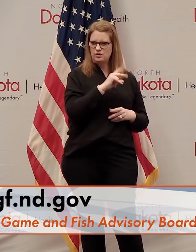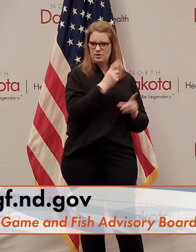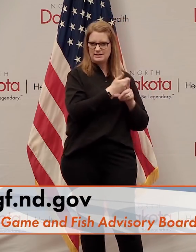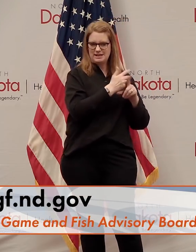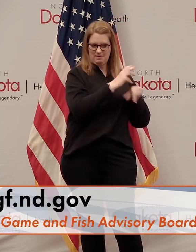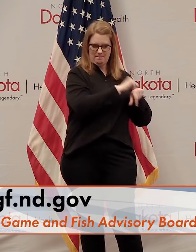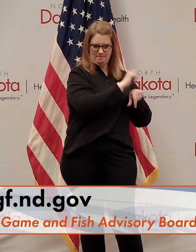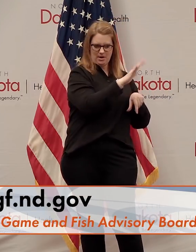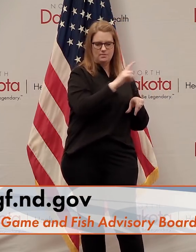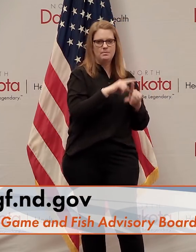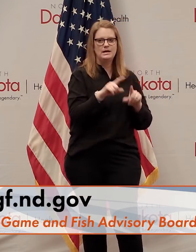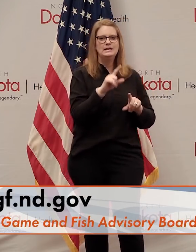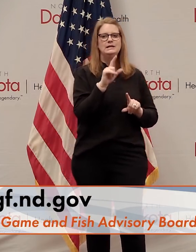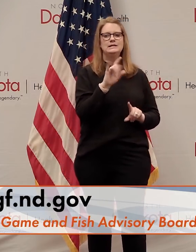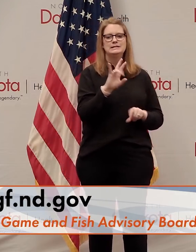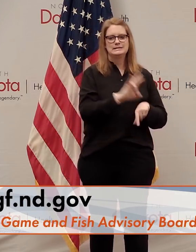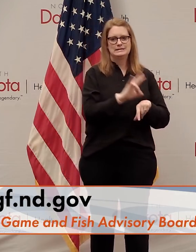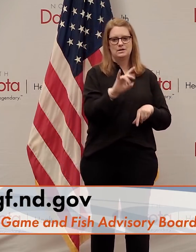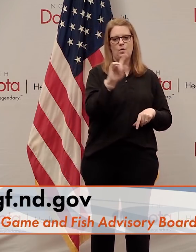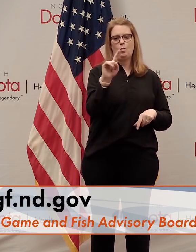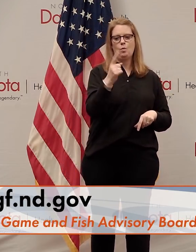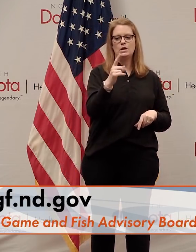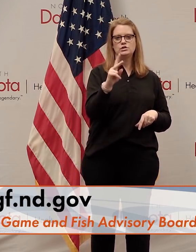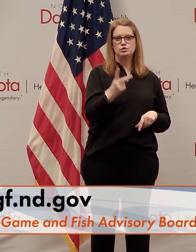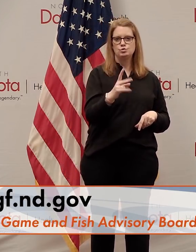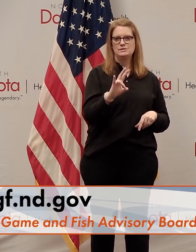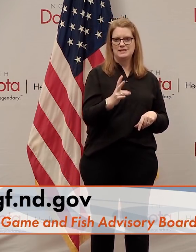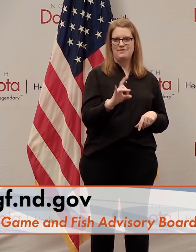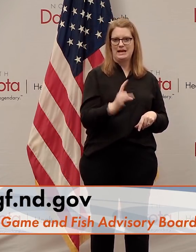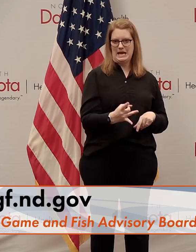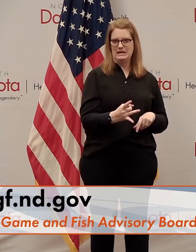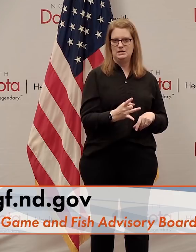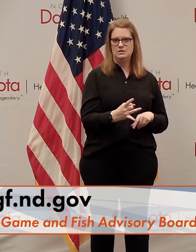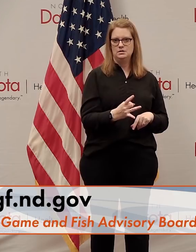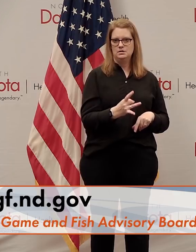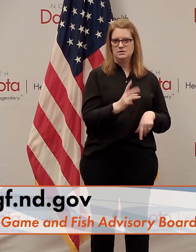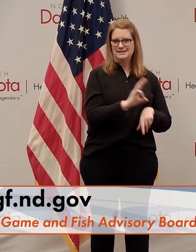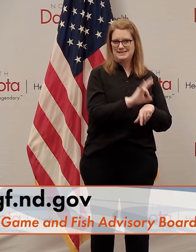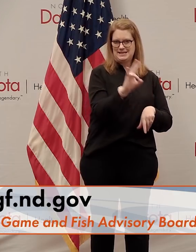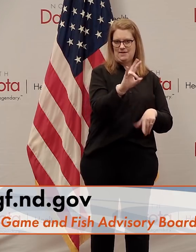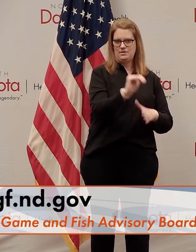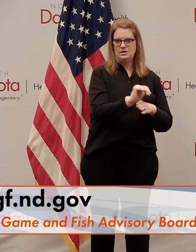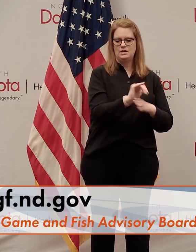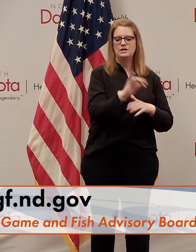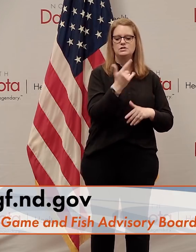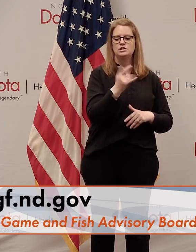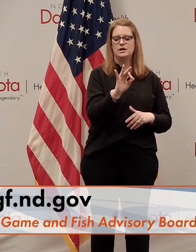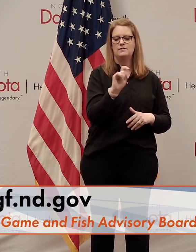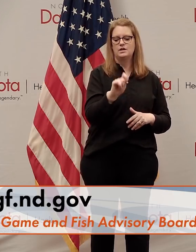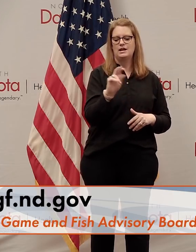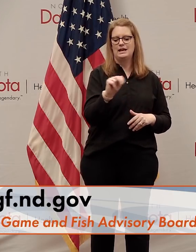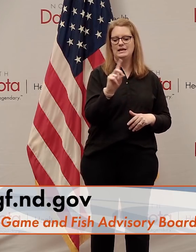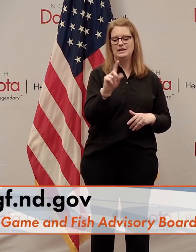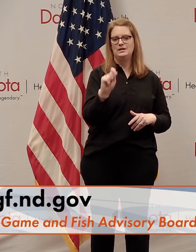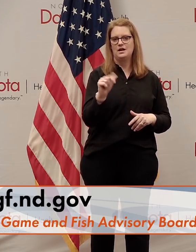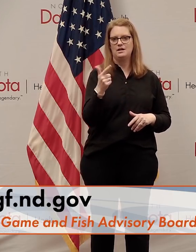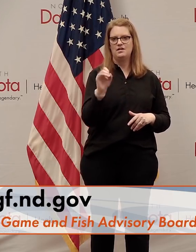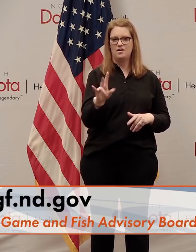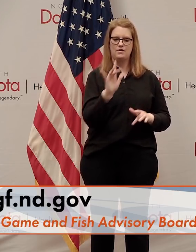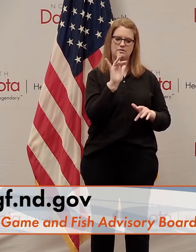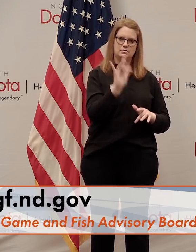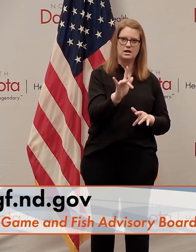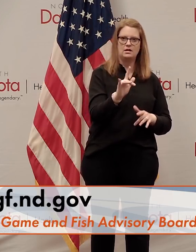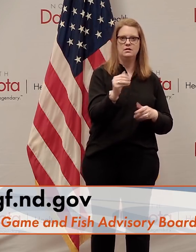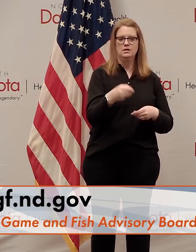7 p.m. Central Daylight Time for Districts 1, 2, 7, and 8. Again, a live stream found at gf.nd.gov. Tomorrow